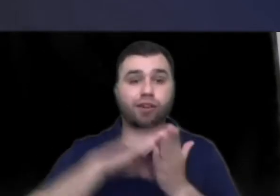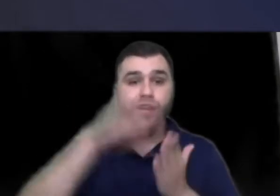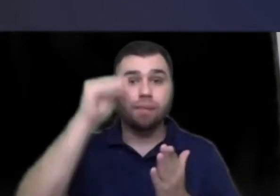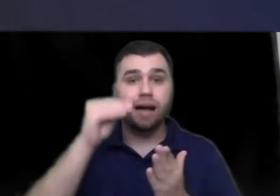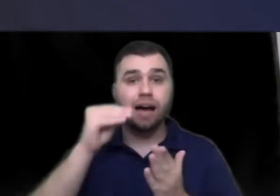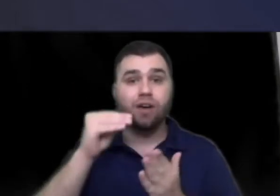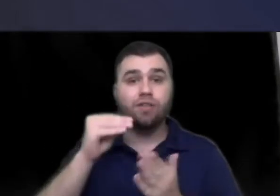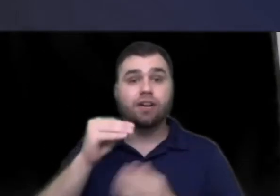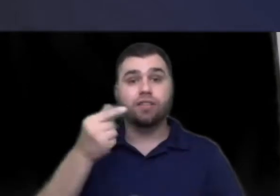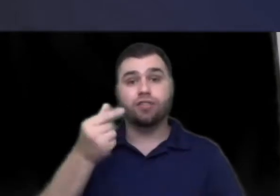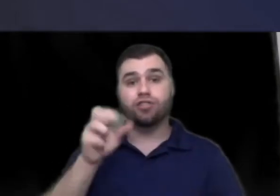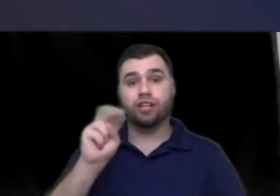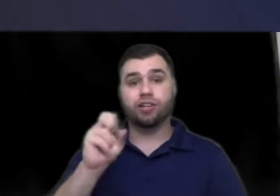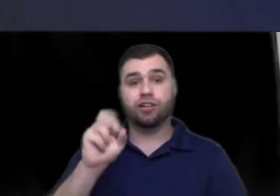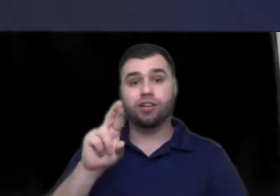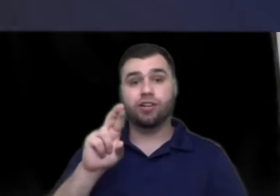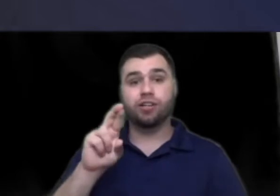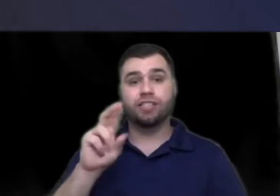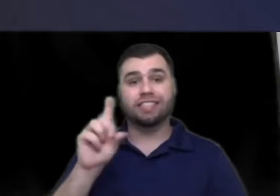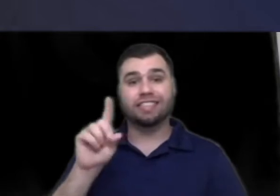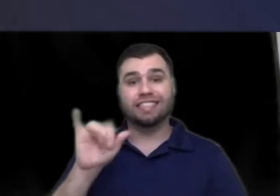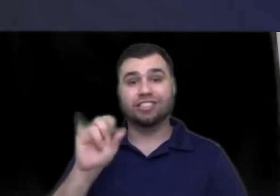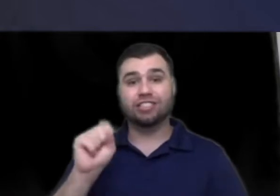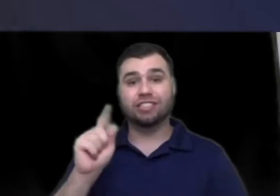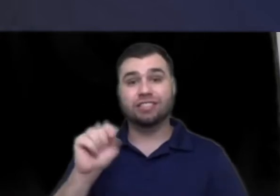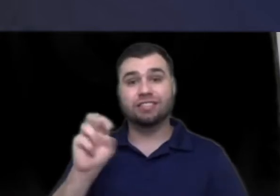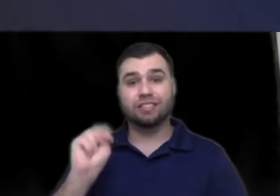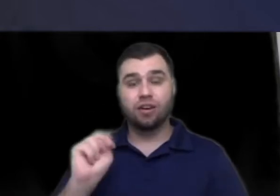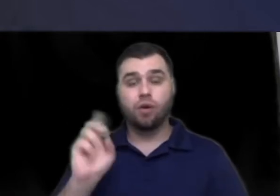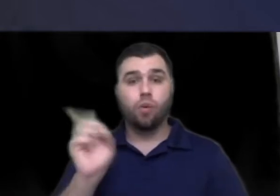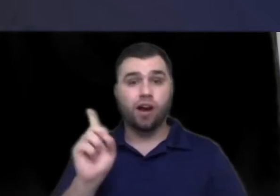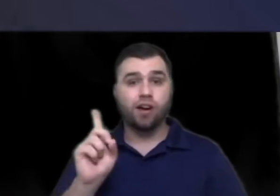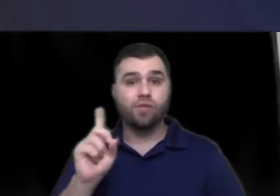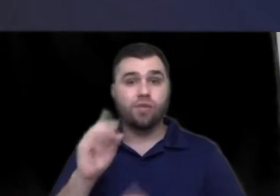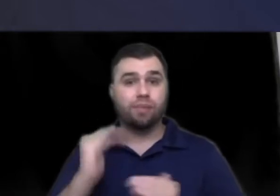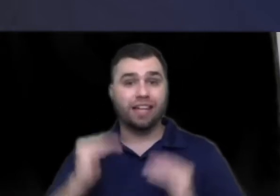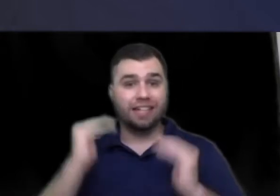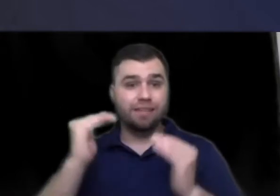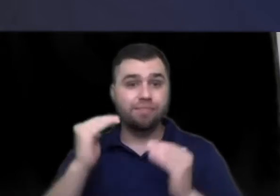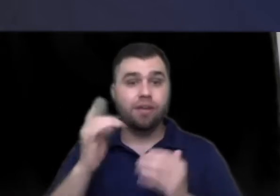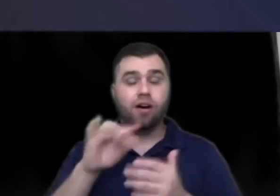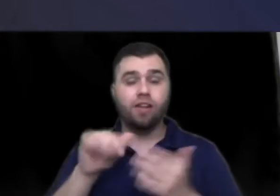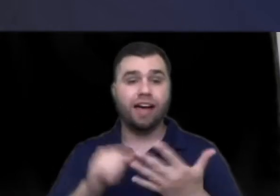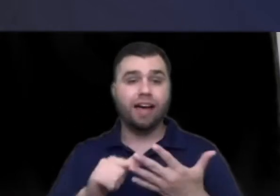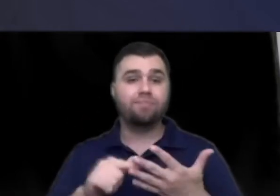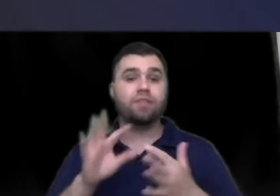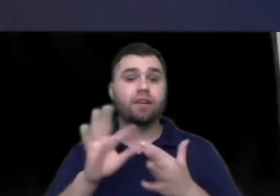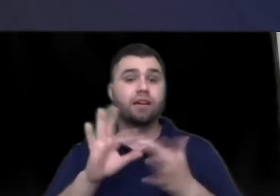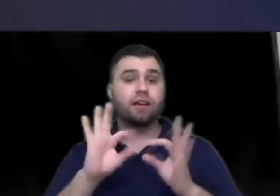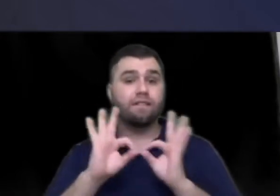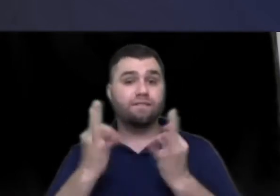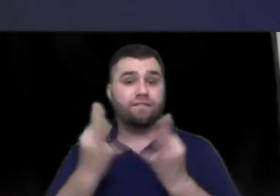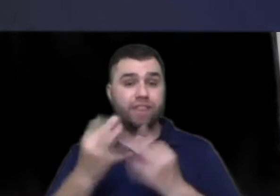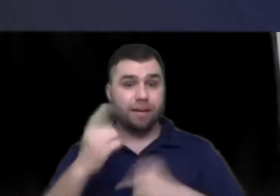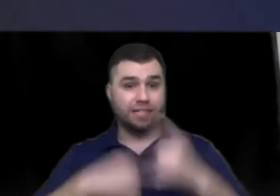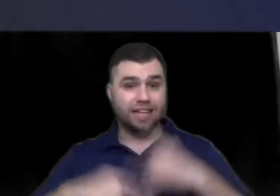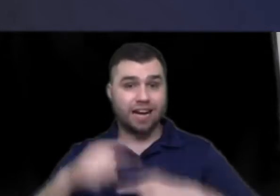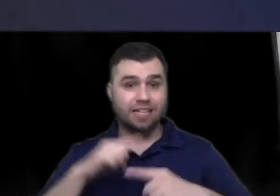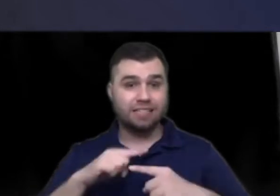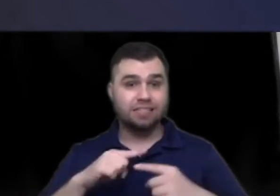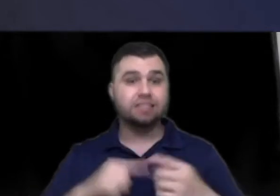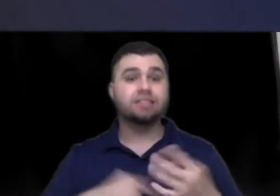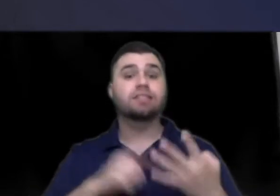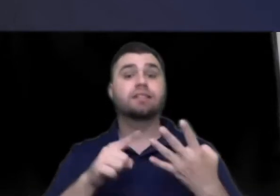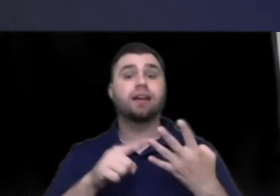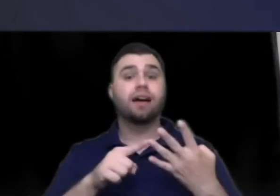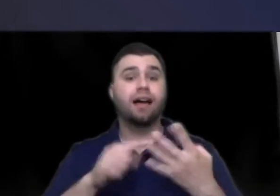be learning about the gender distinction where we place them all that family signs